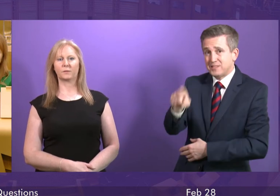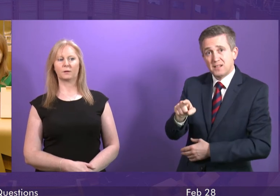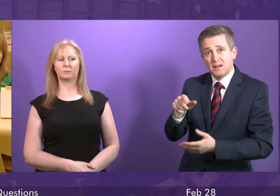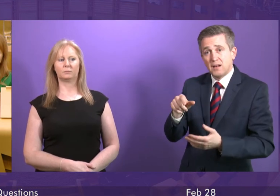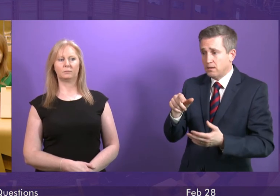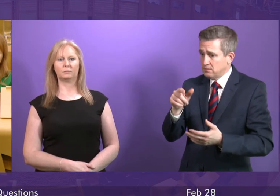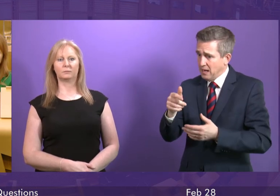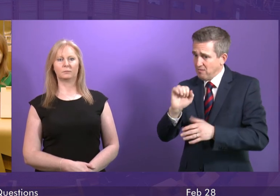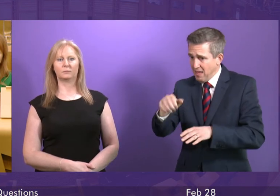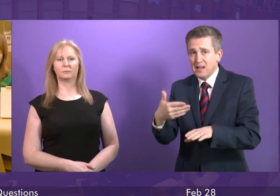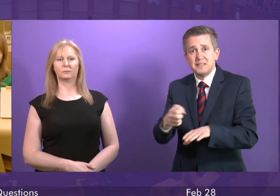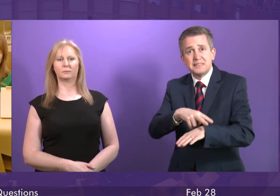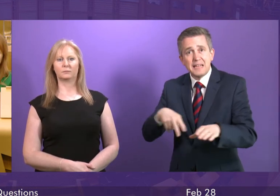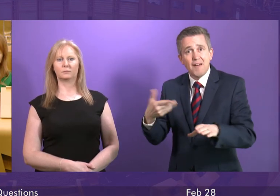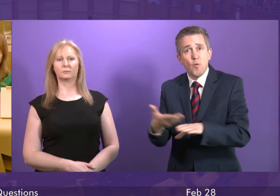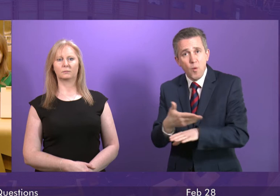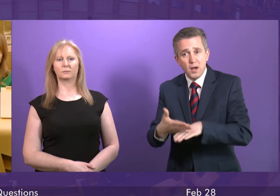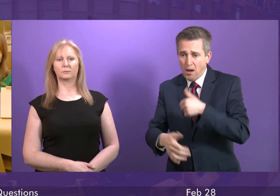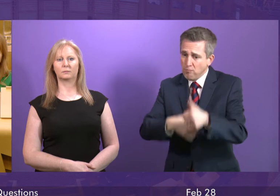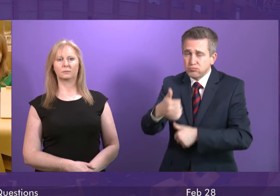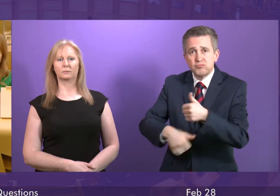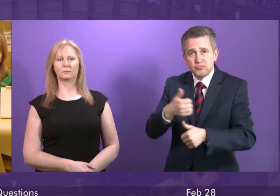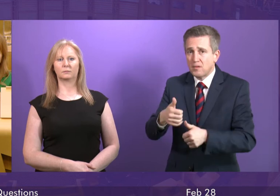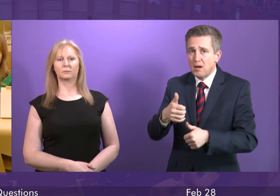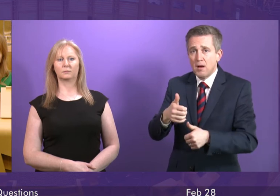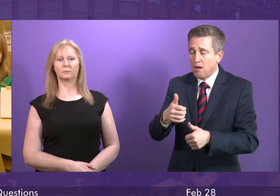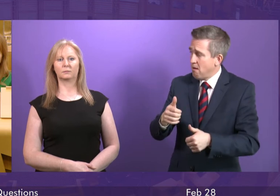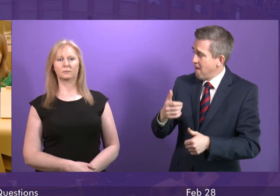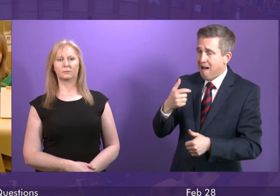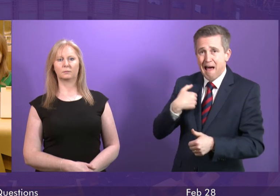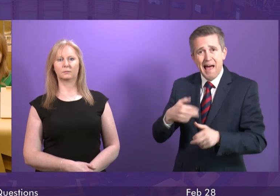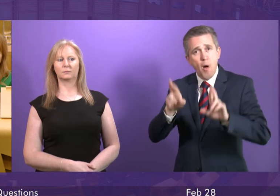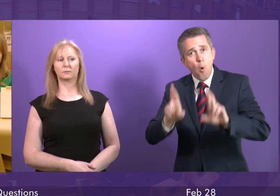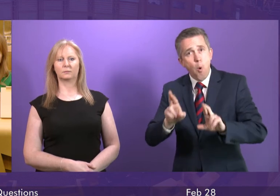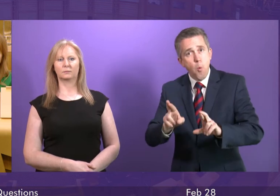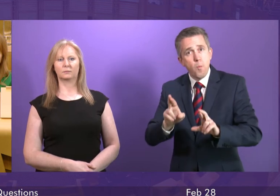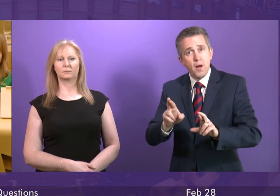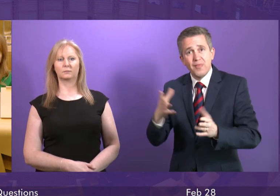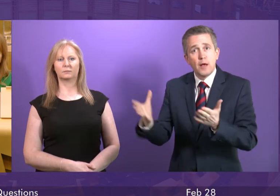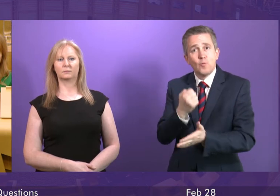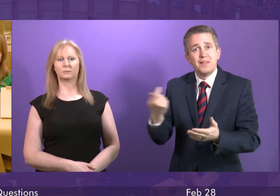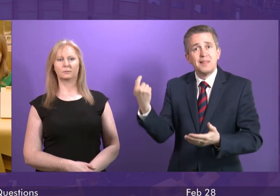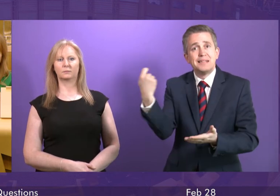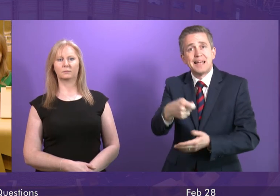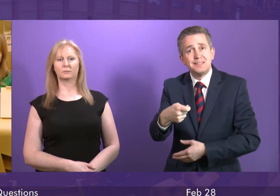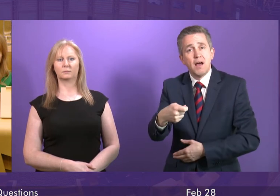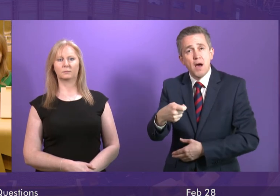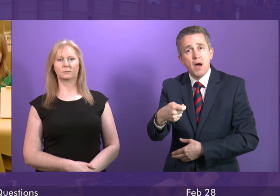that workforce at the Cali. I very much hope that they secure that work. Whilst I appreciate the First Minister cannot directly